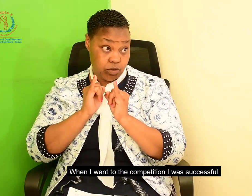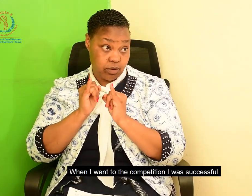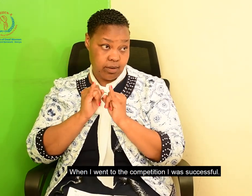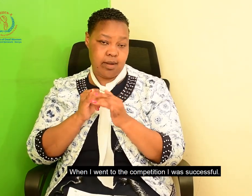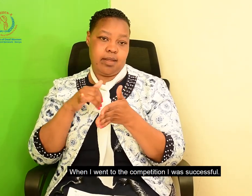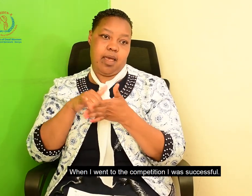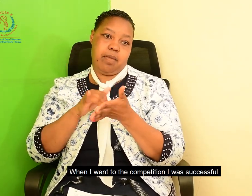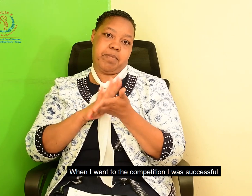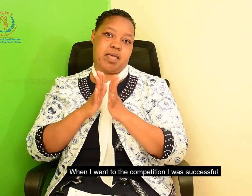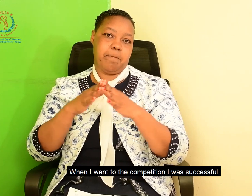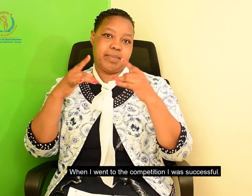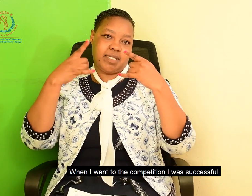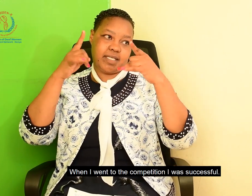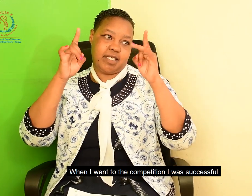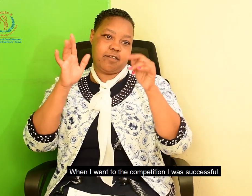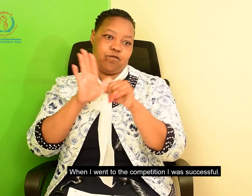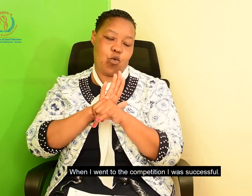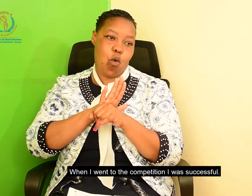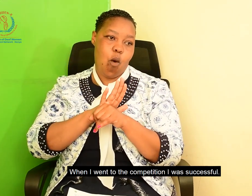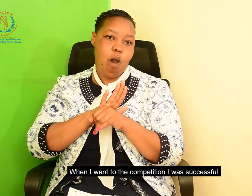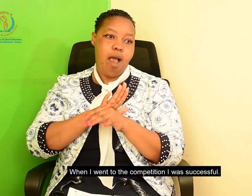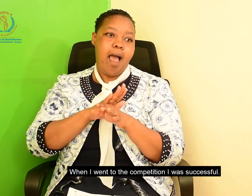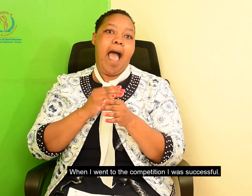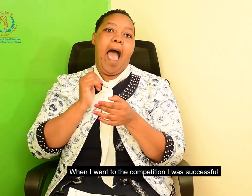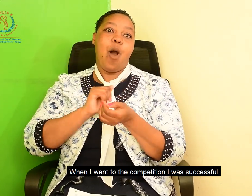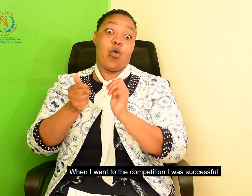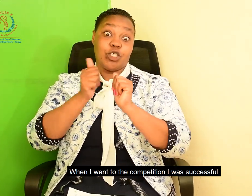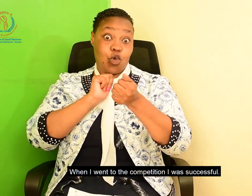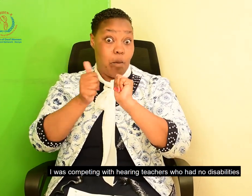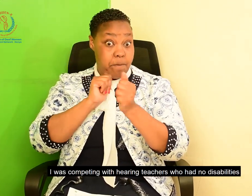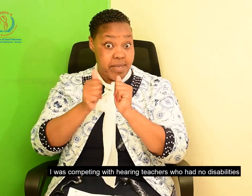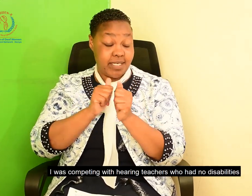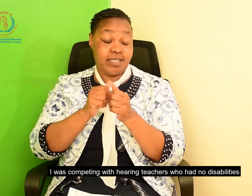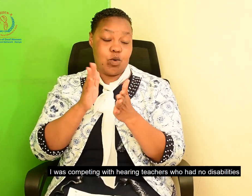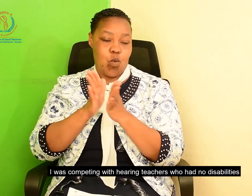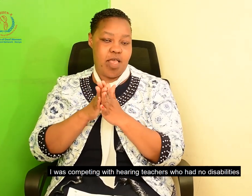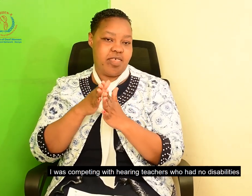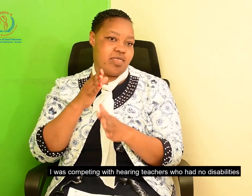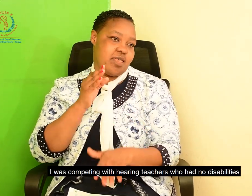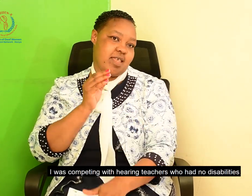I became successful. was competing with